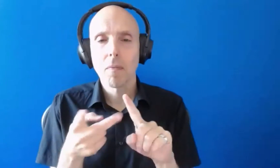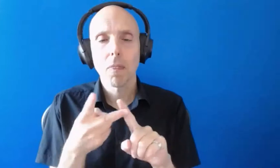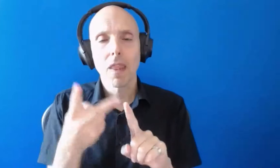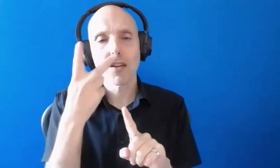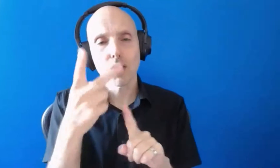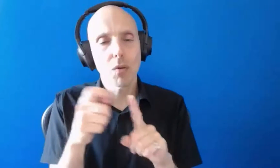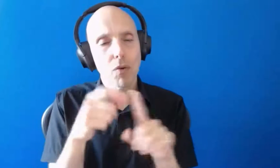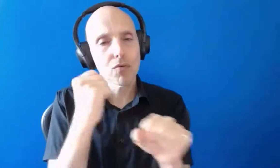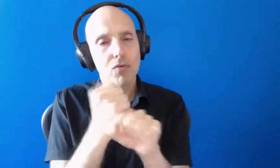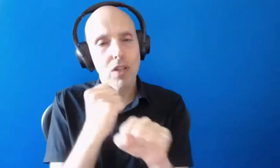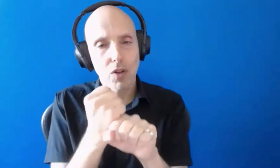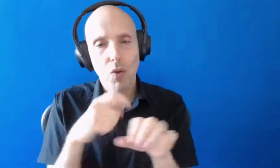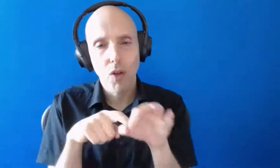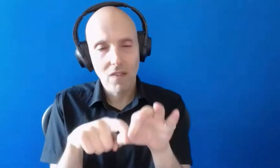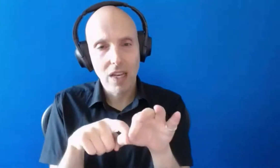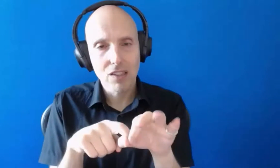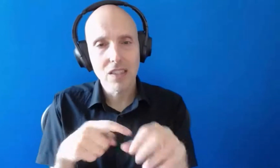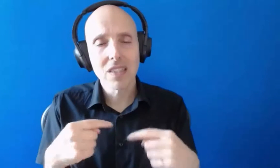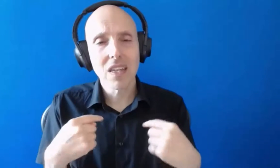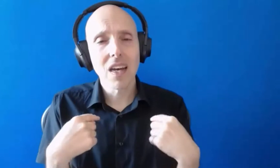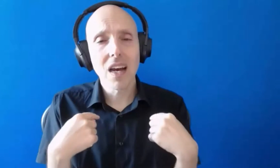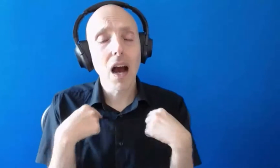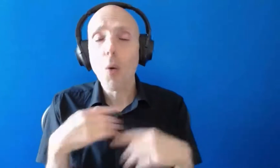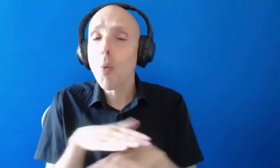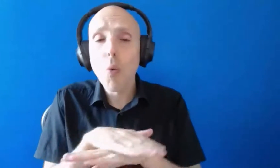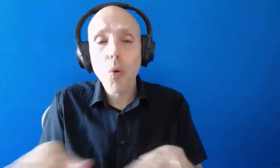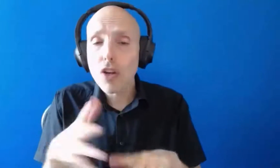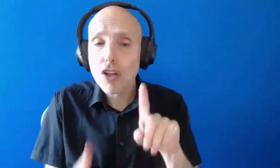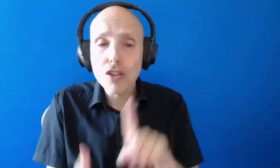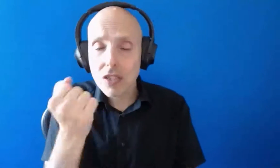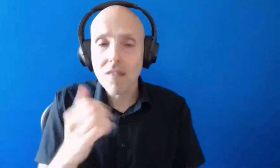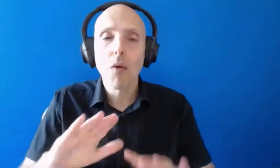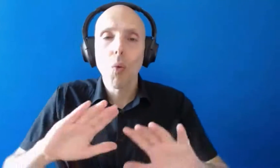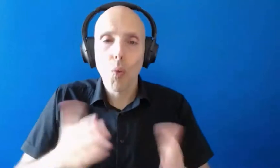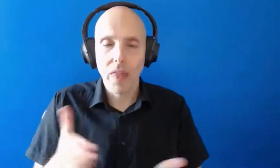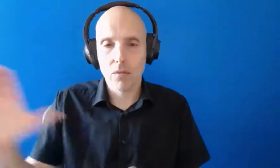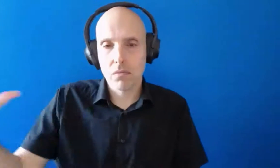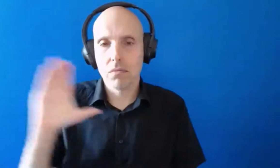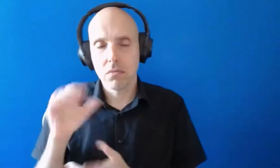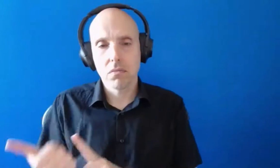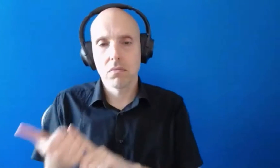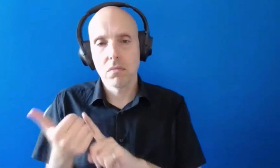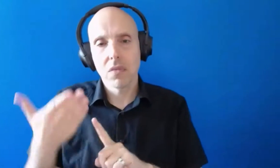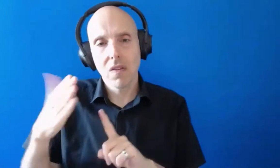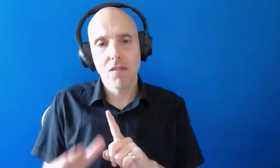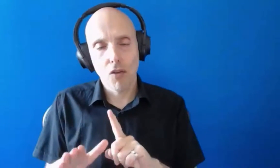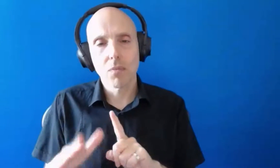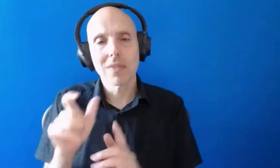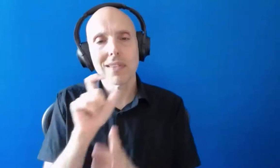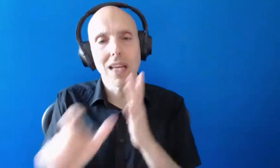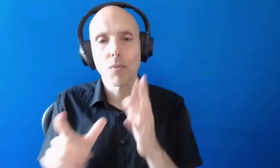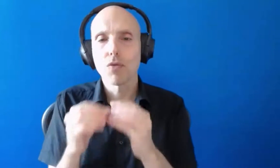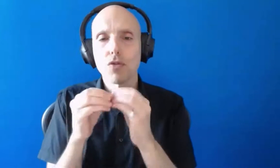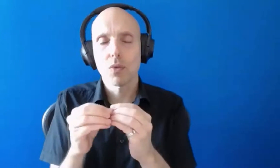qualifications and I would not have achieved these without a funding that was available through Disabled Student